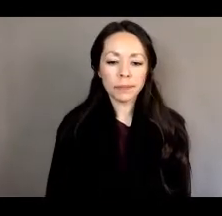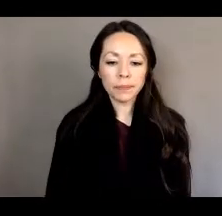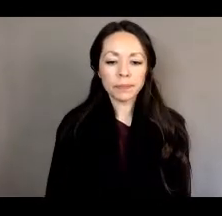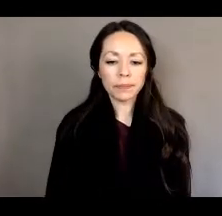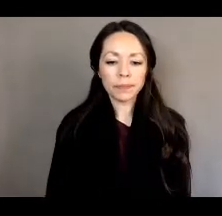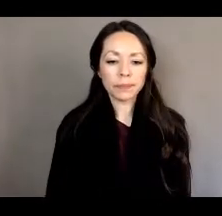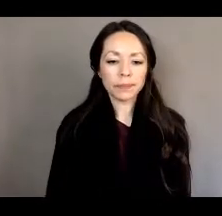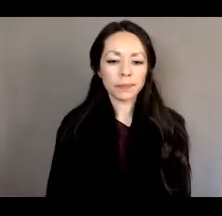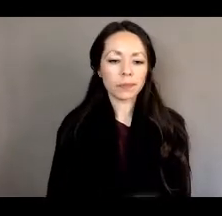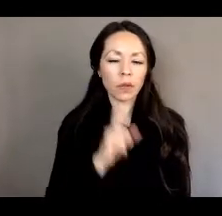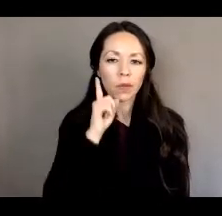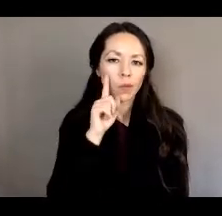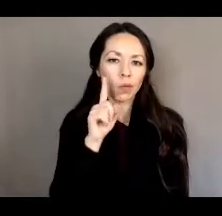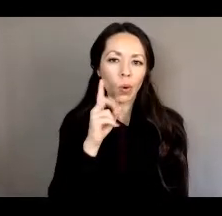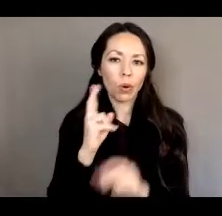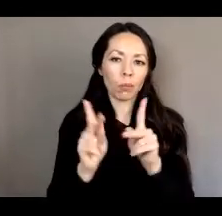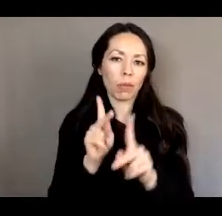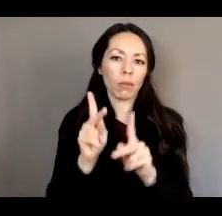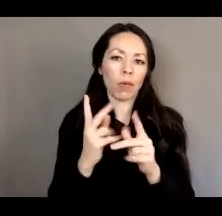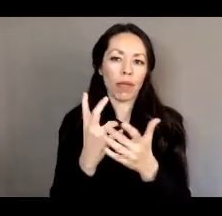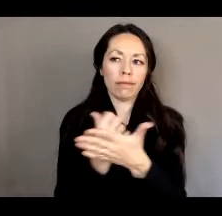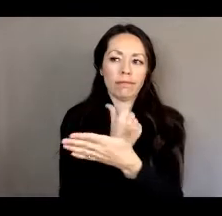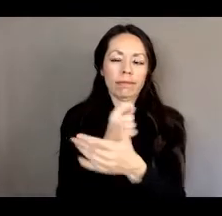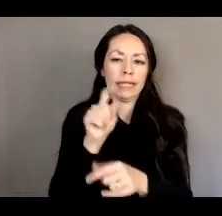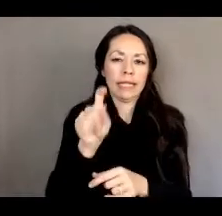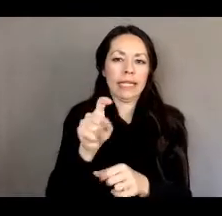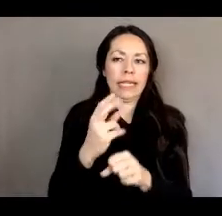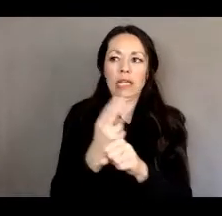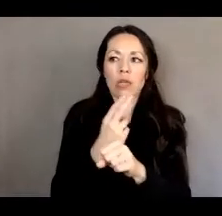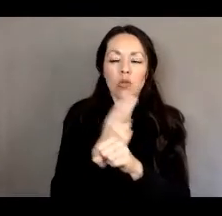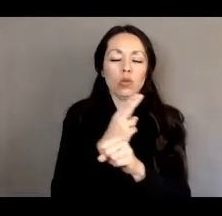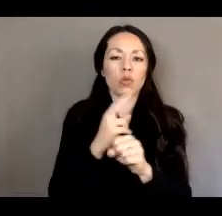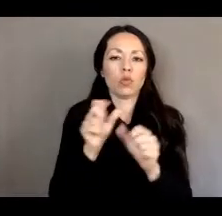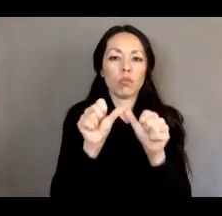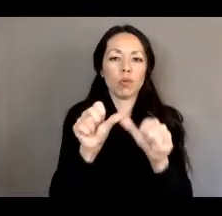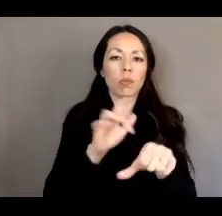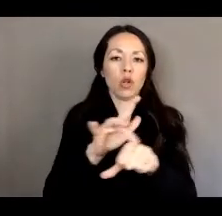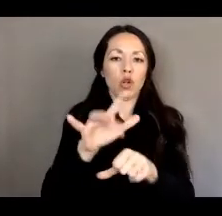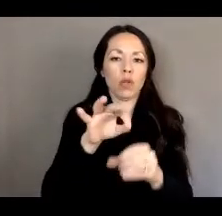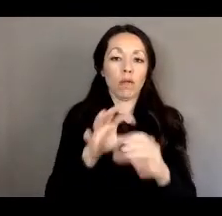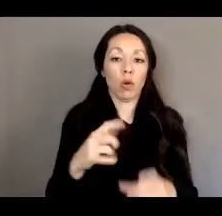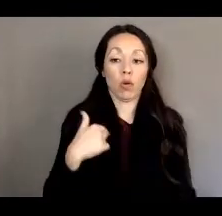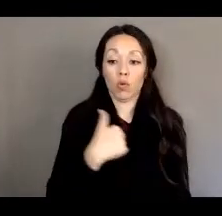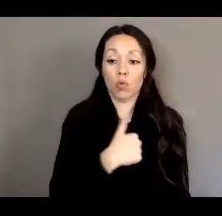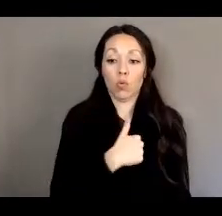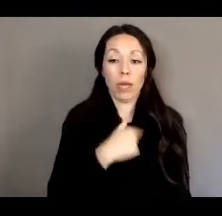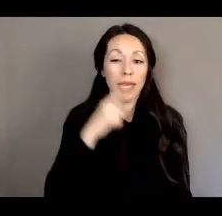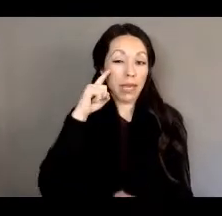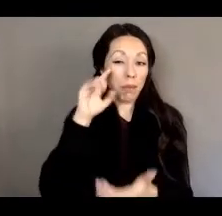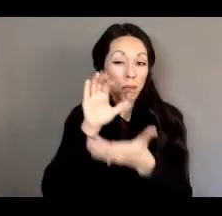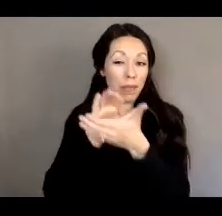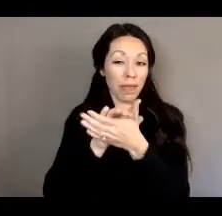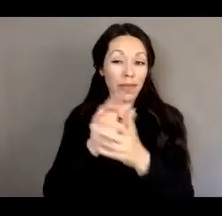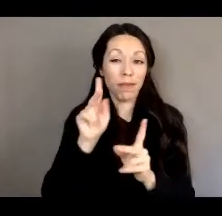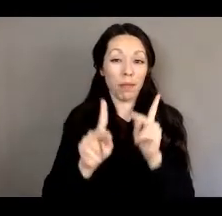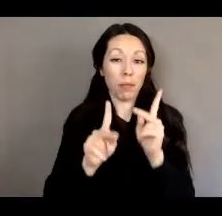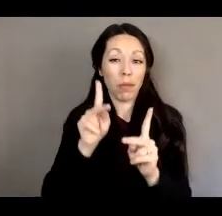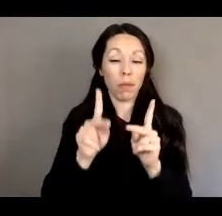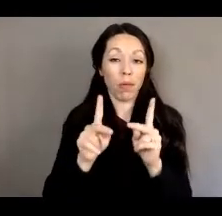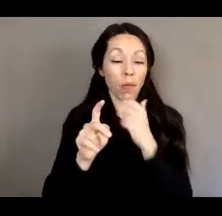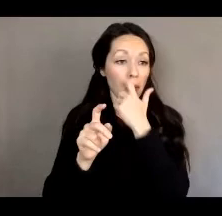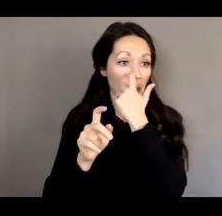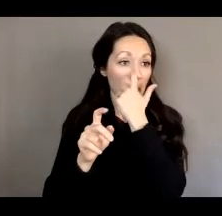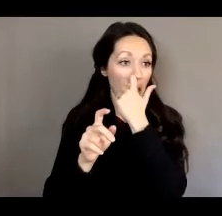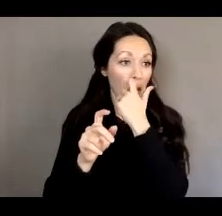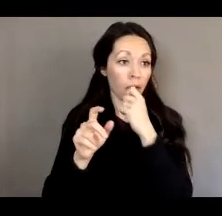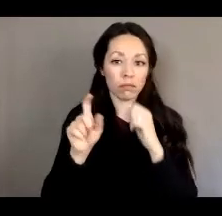on the permanent early voting list. And we believe that individuals who can make their choice on